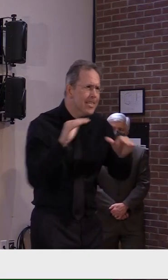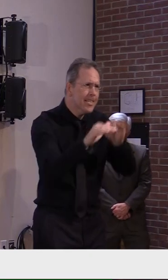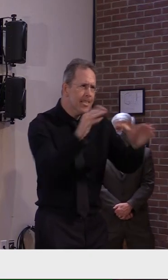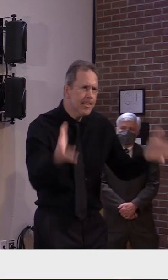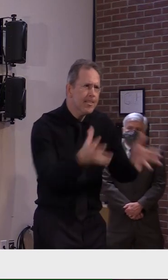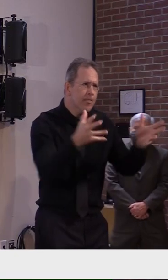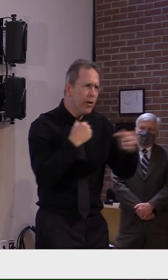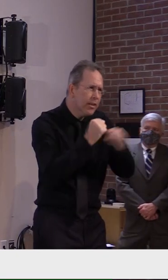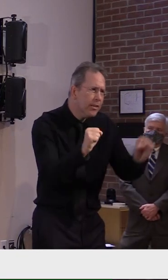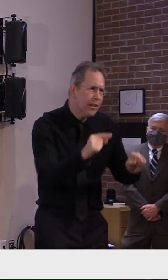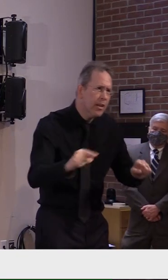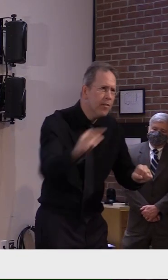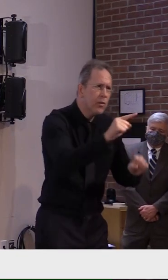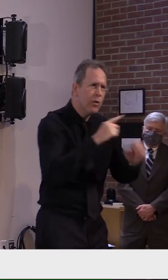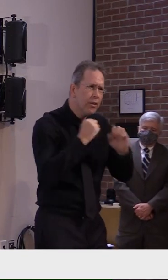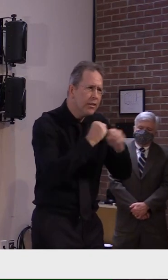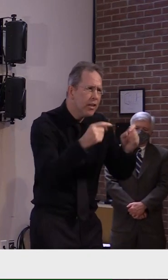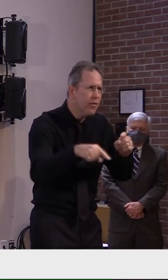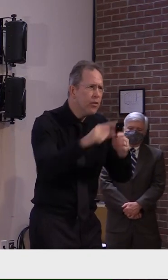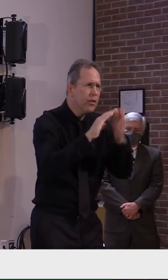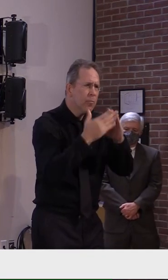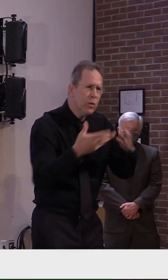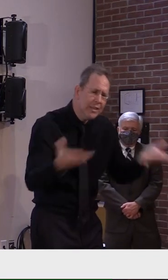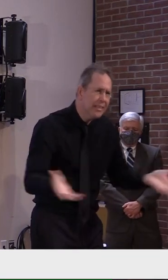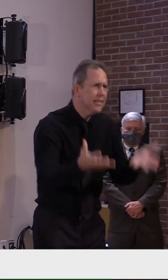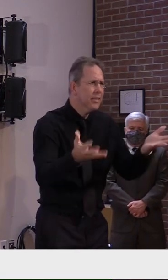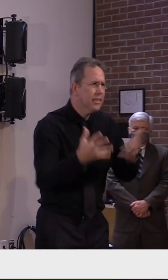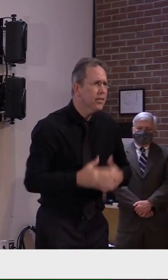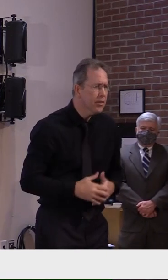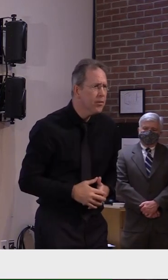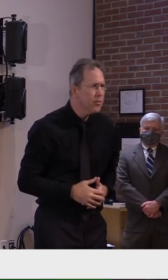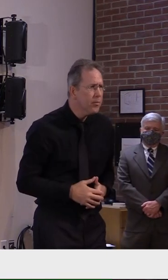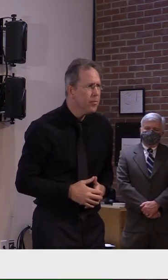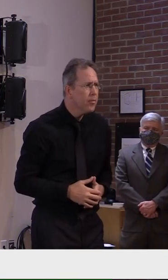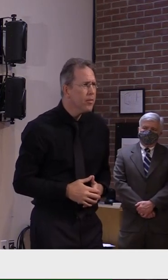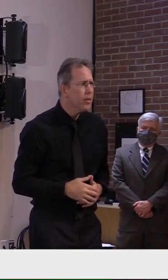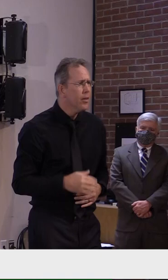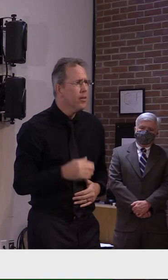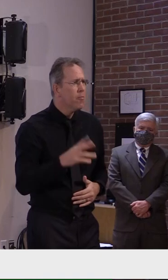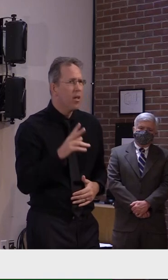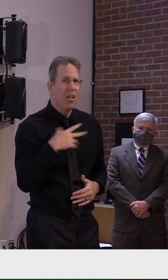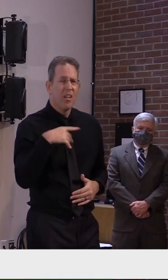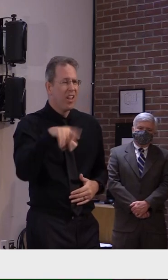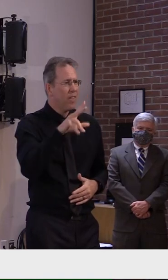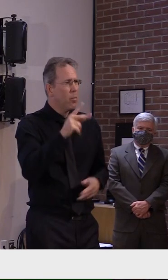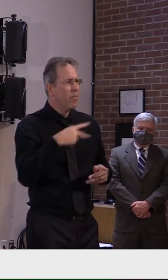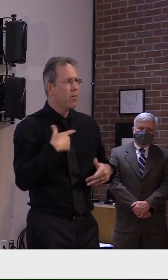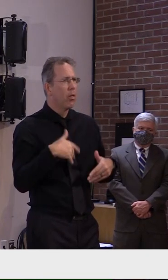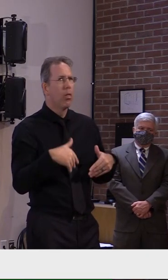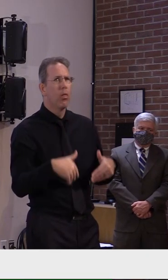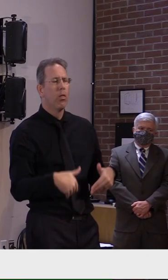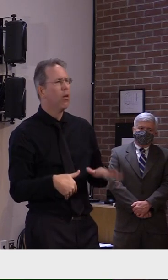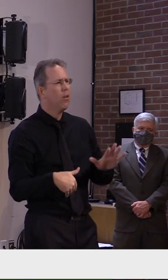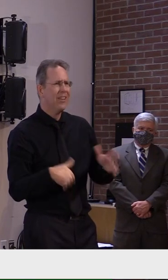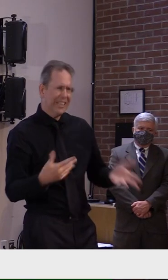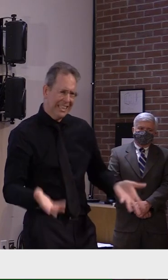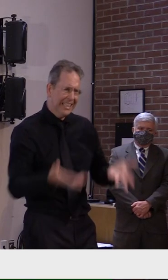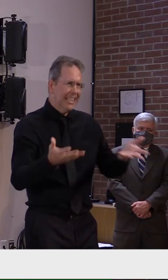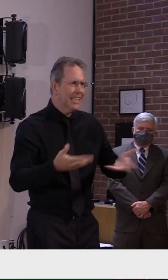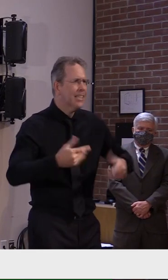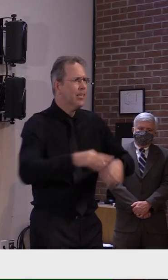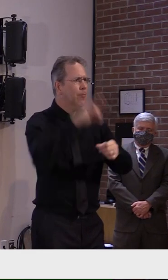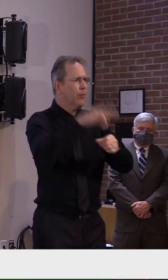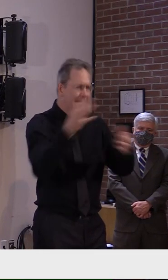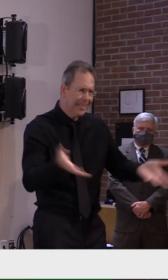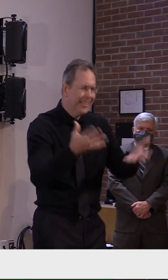um but uh but i i i don't feel helpless at all thank